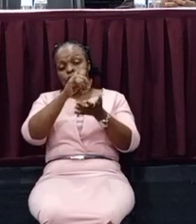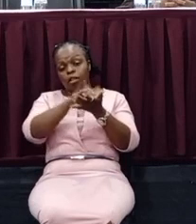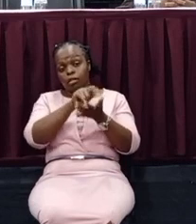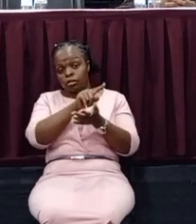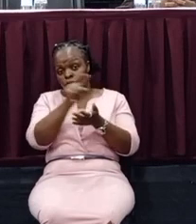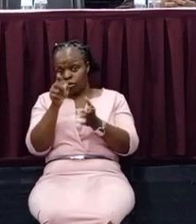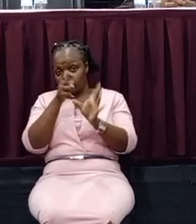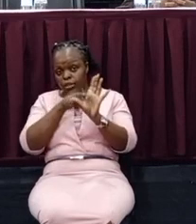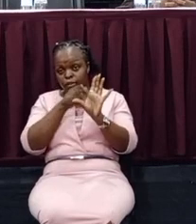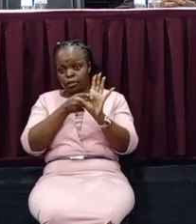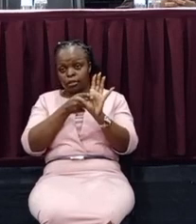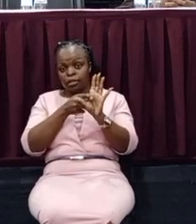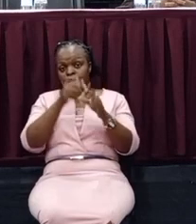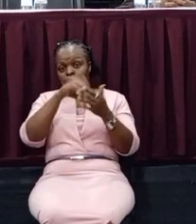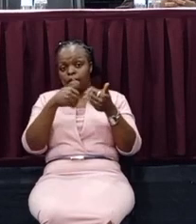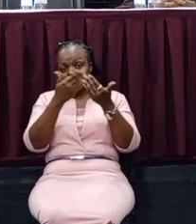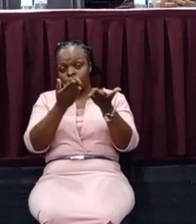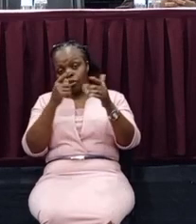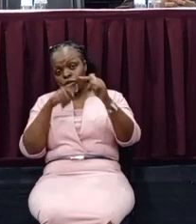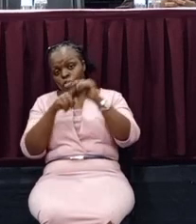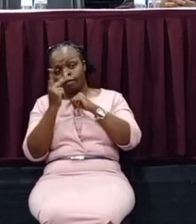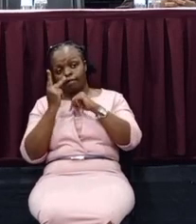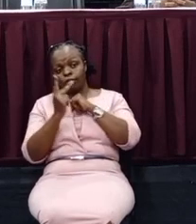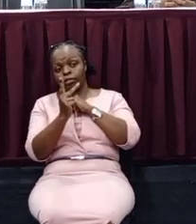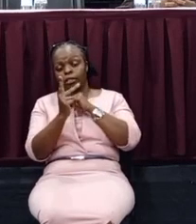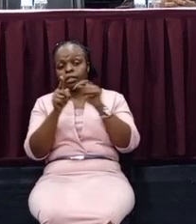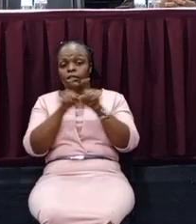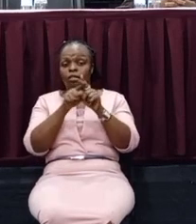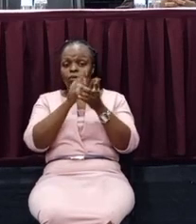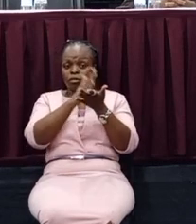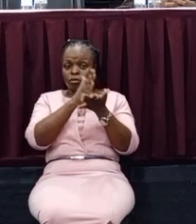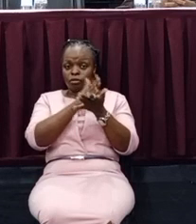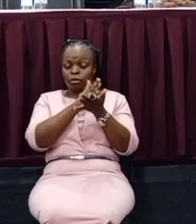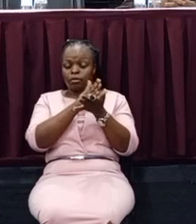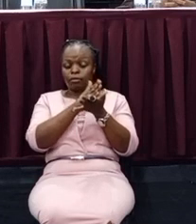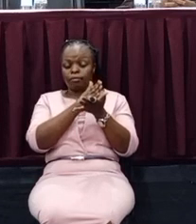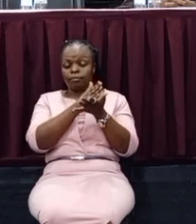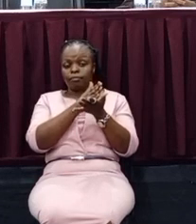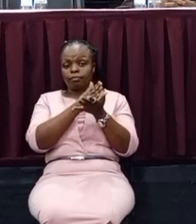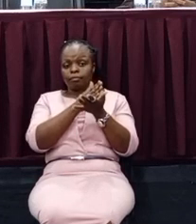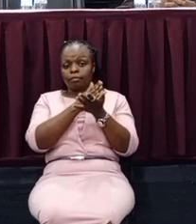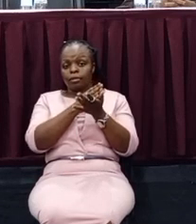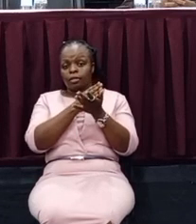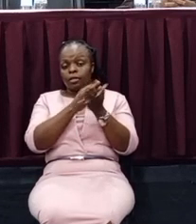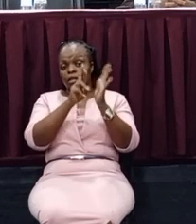in giving your views and ensuring that the regulations that are being